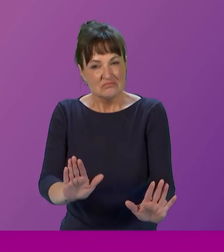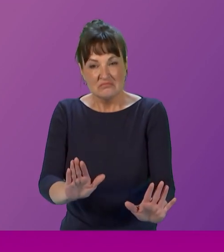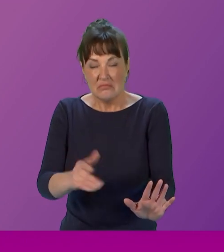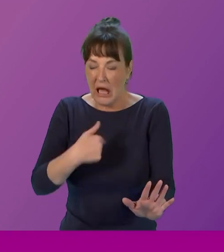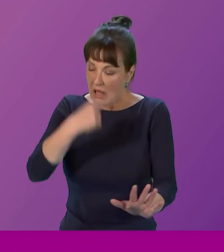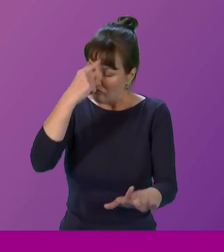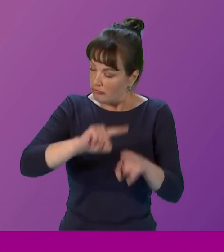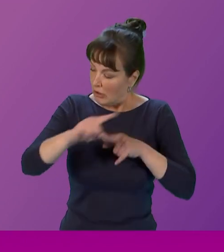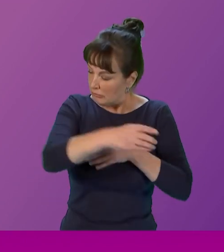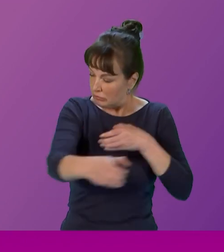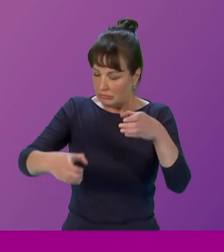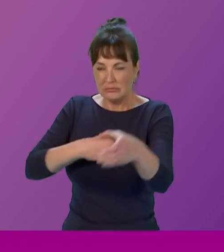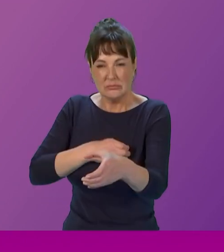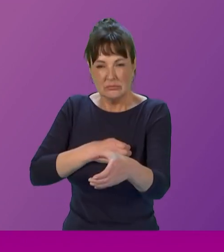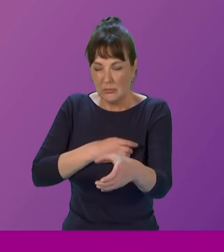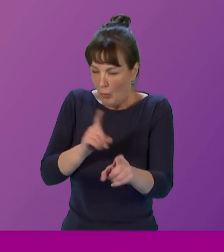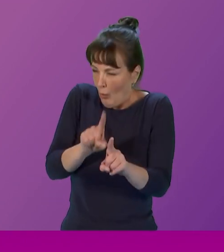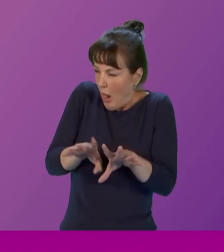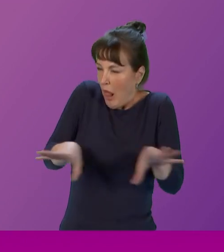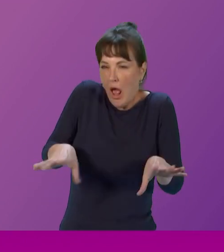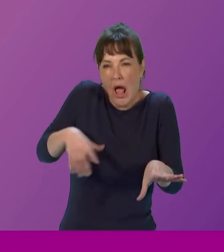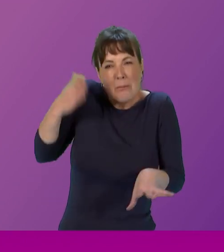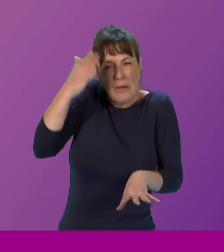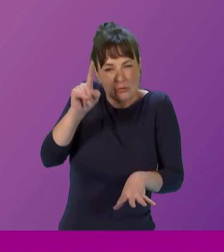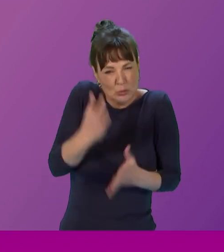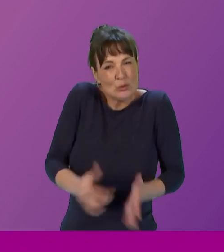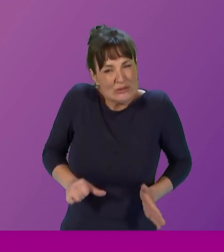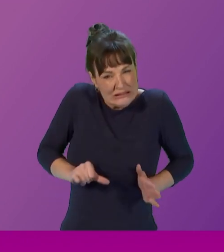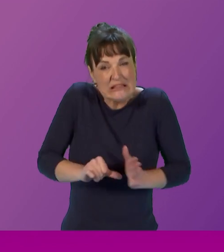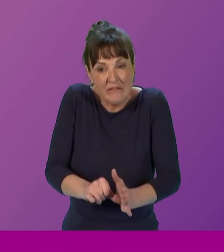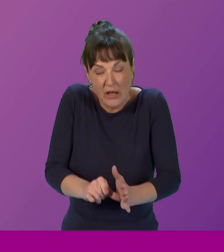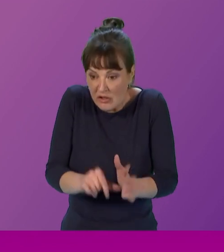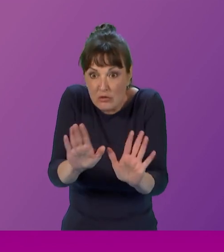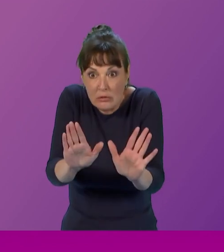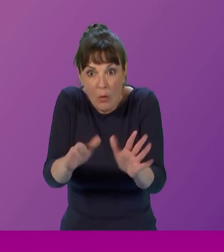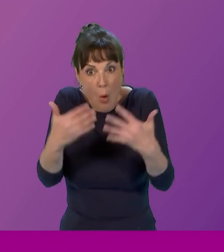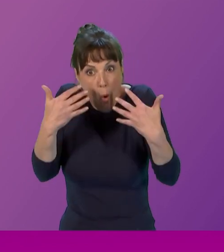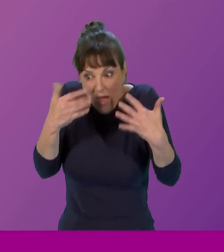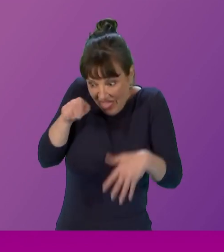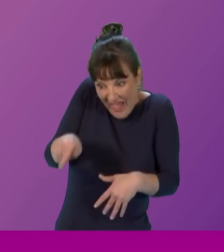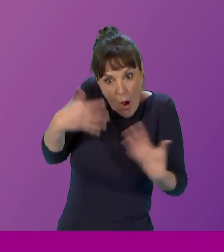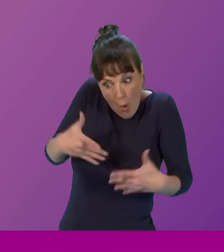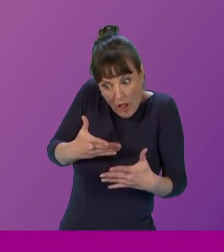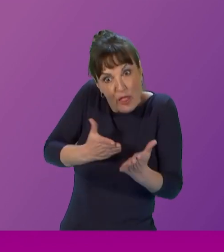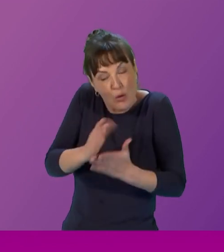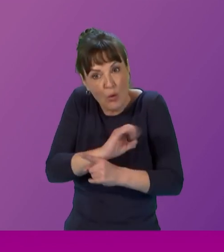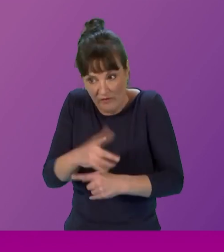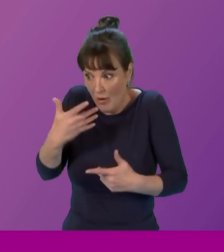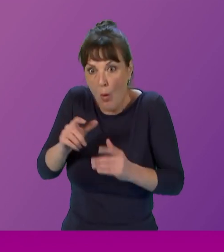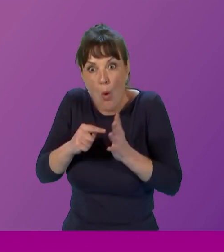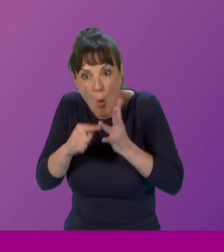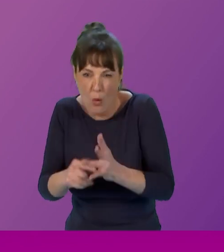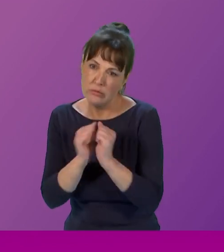imagine how difficult it was for you. And for that alone, we owe you a debt of gratitude